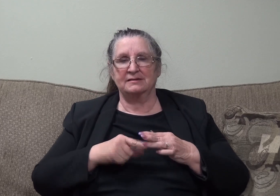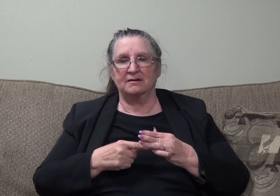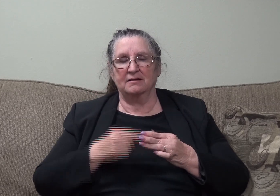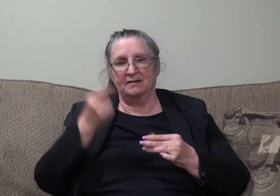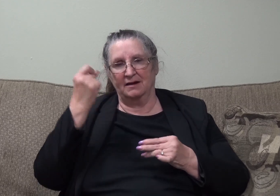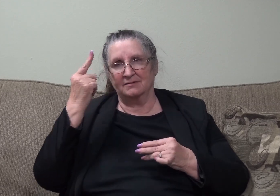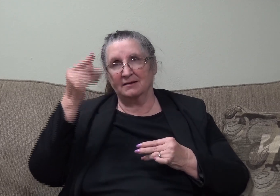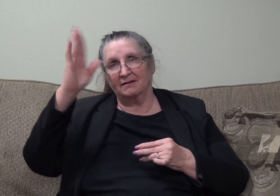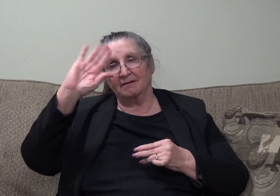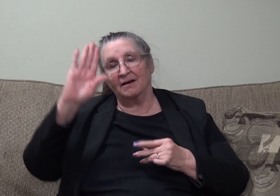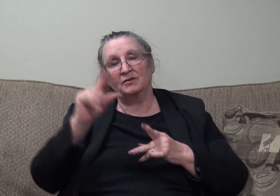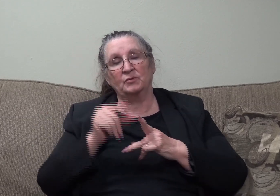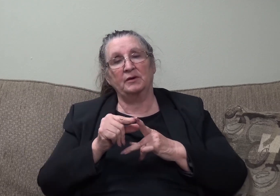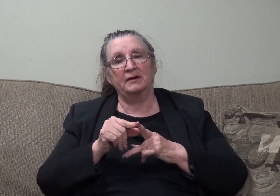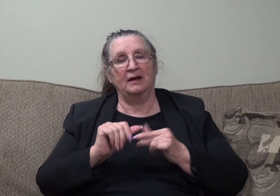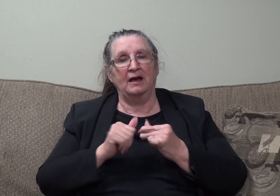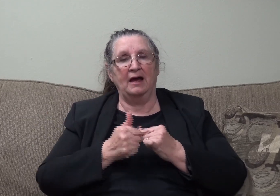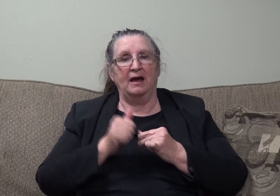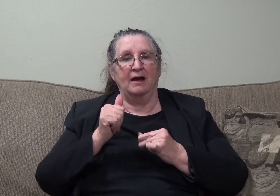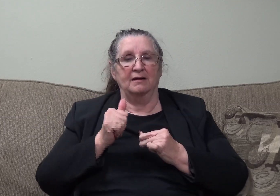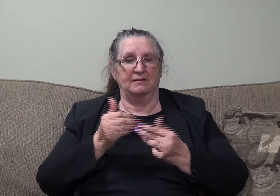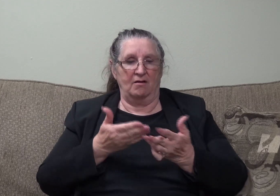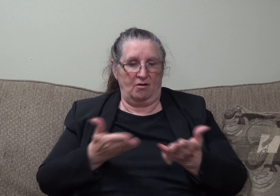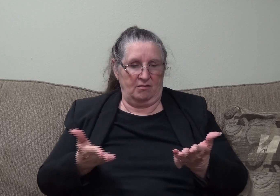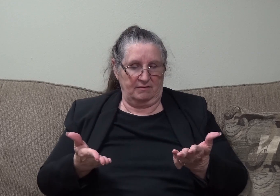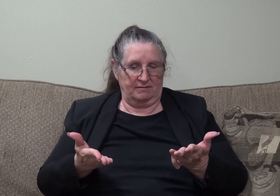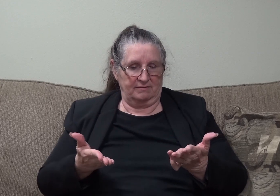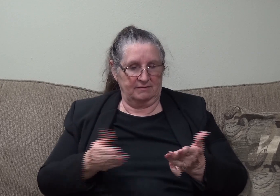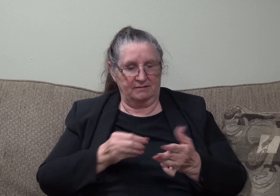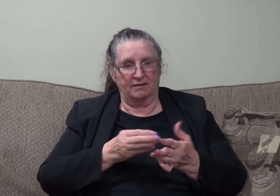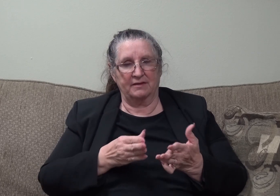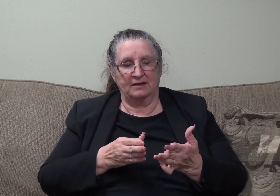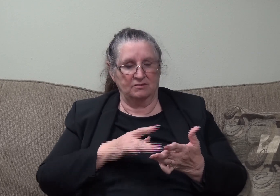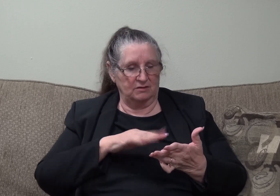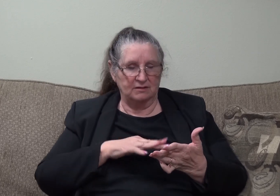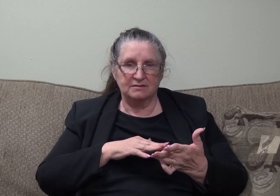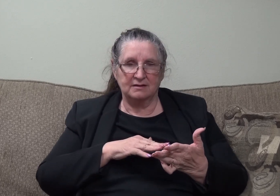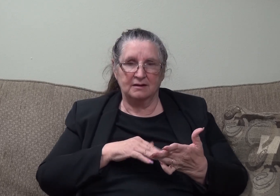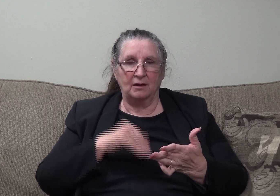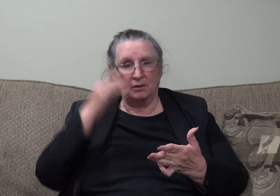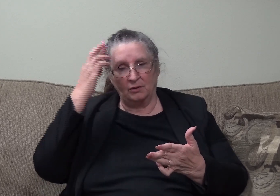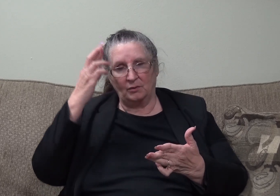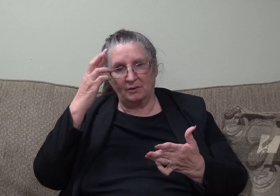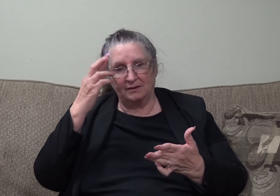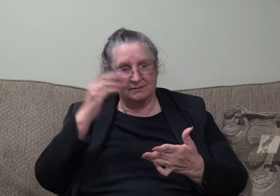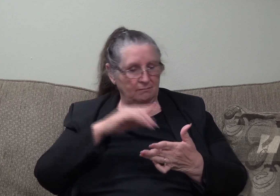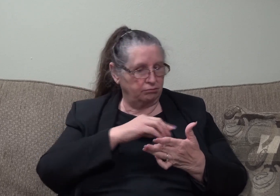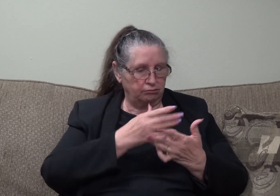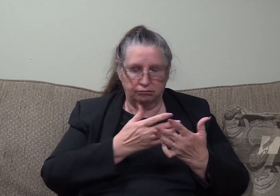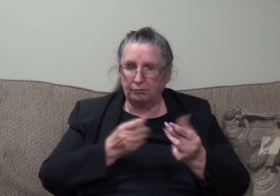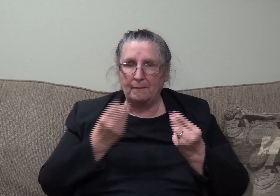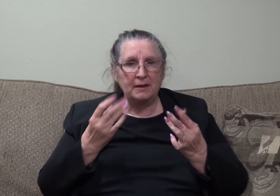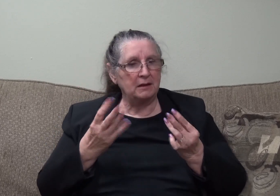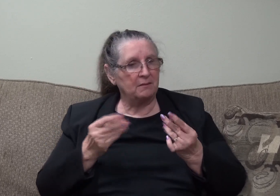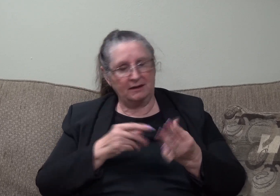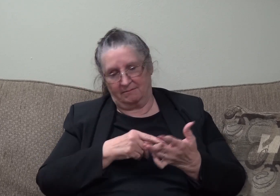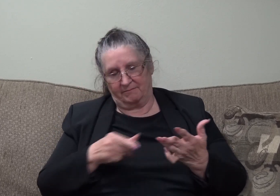Word of God and how it's there. All those little things that you study and you realize they're everywhere. The third scripture